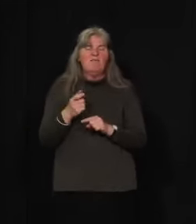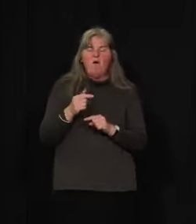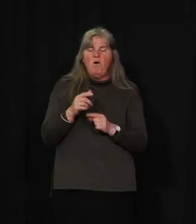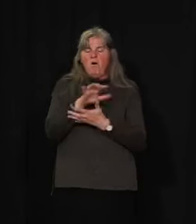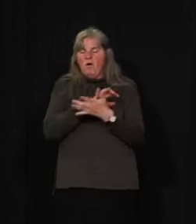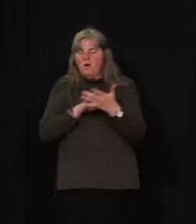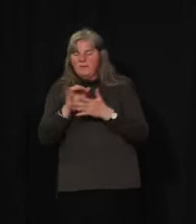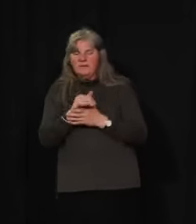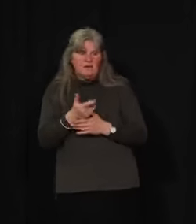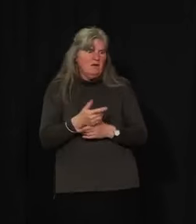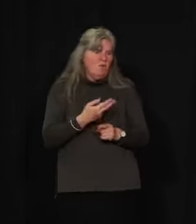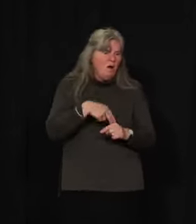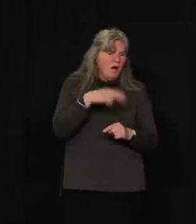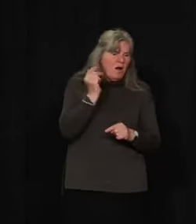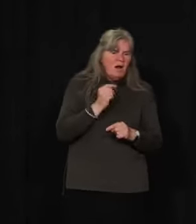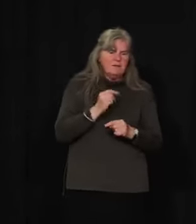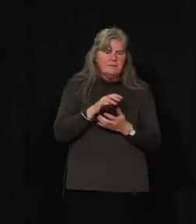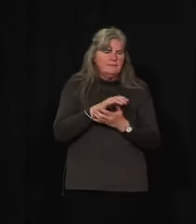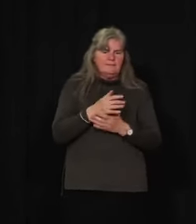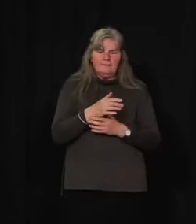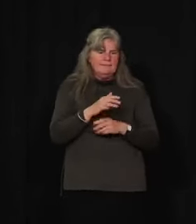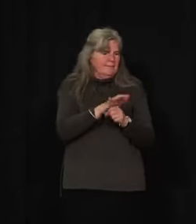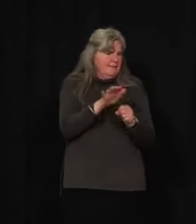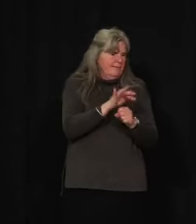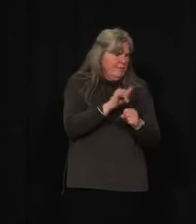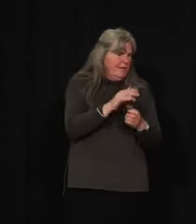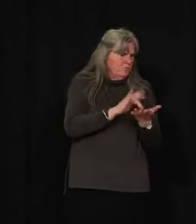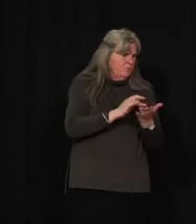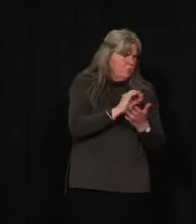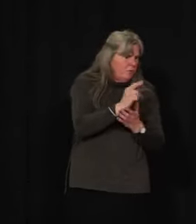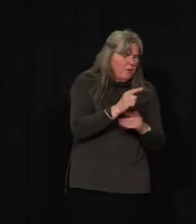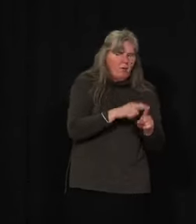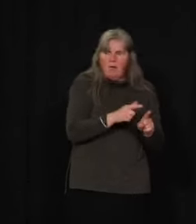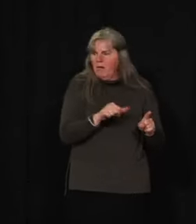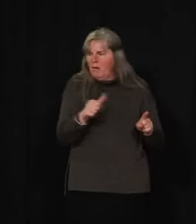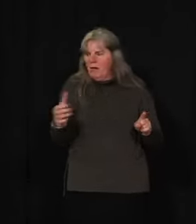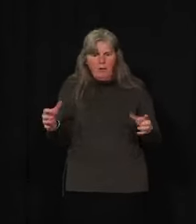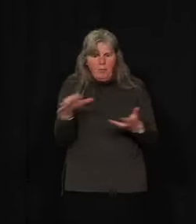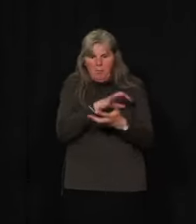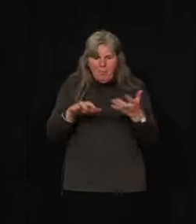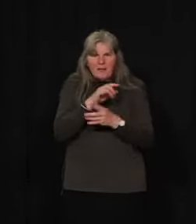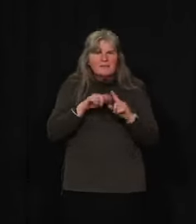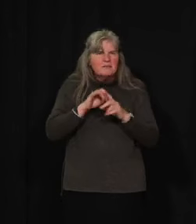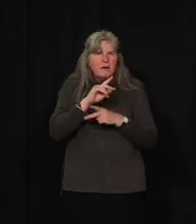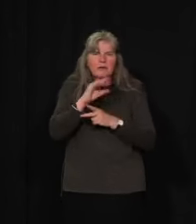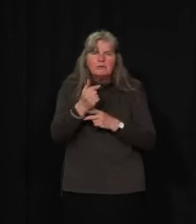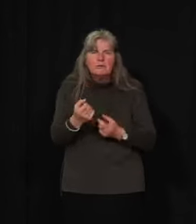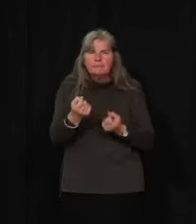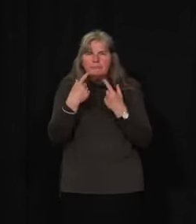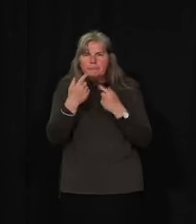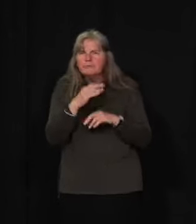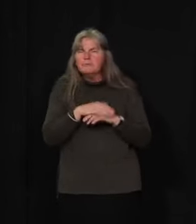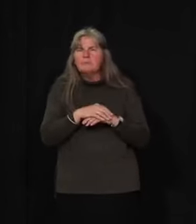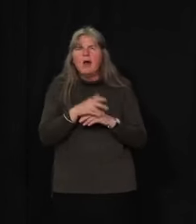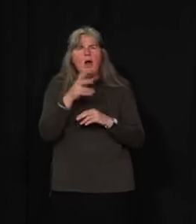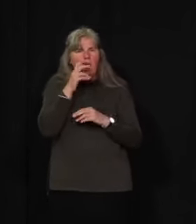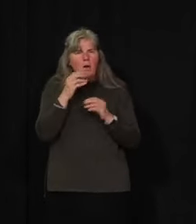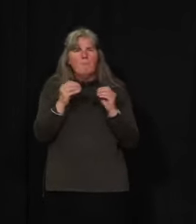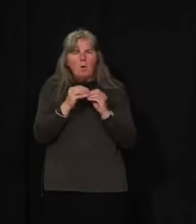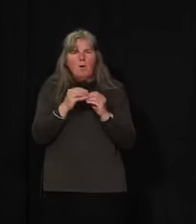combinations that are not known to them. I've heard of use of more meth,